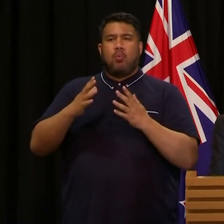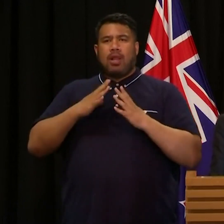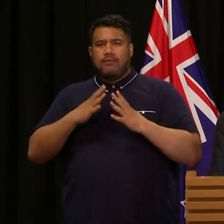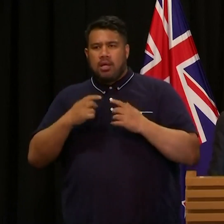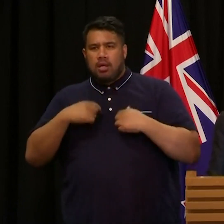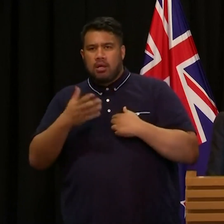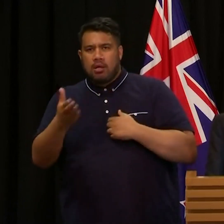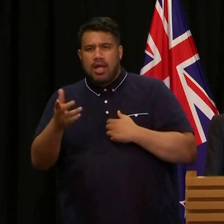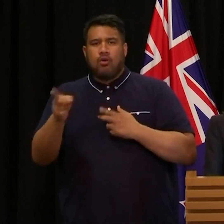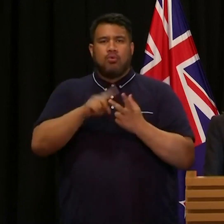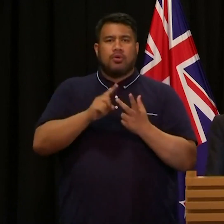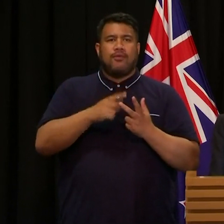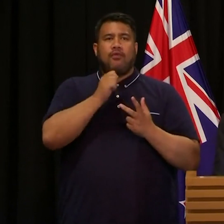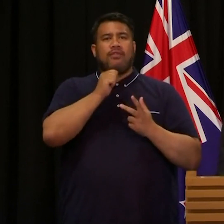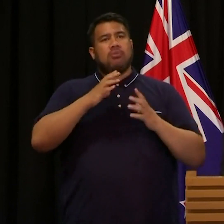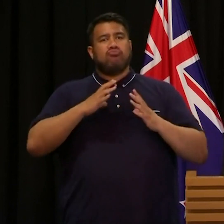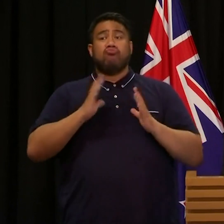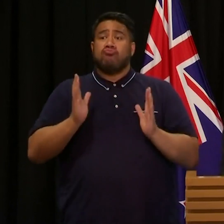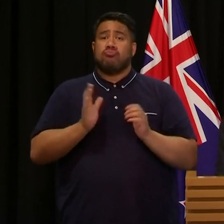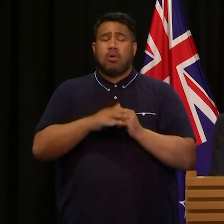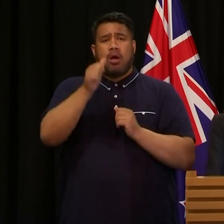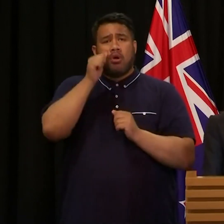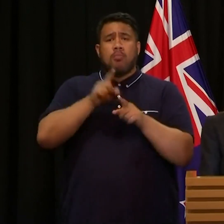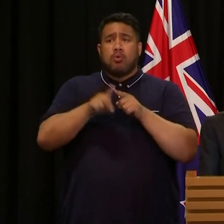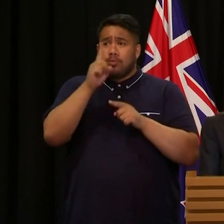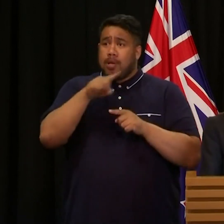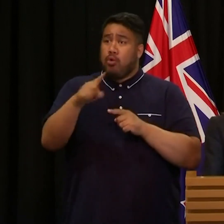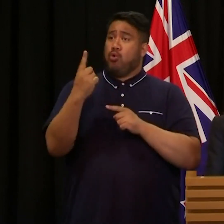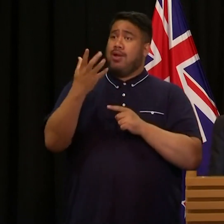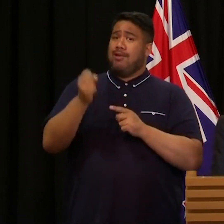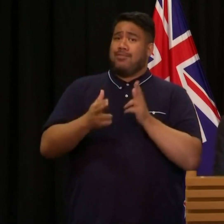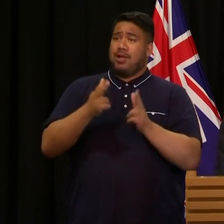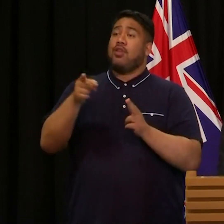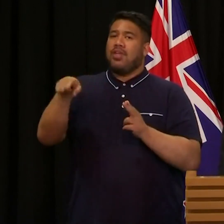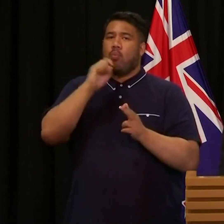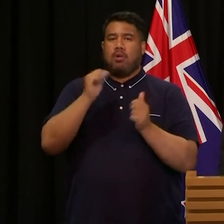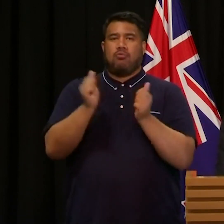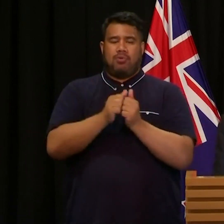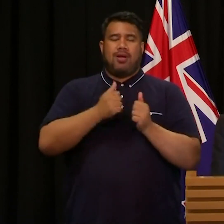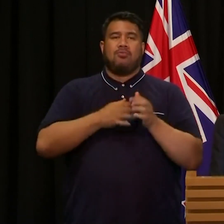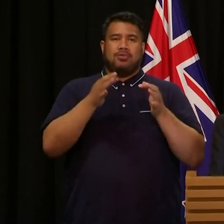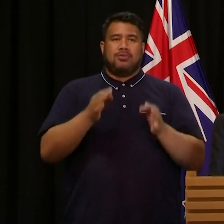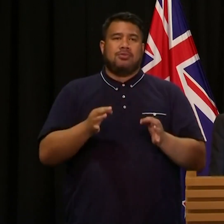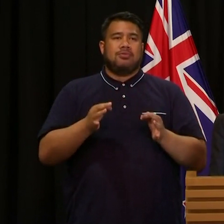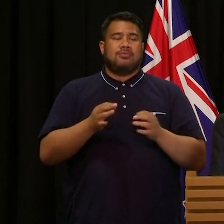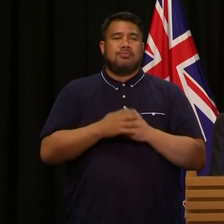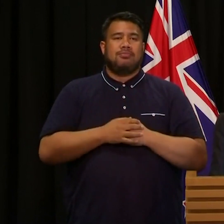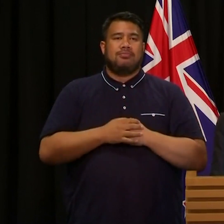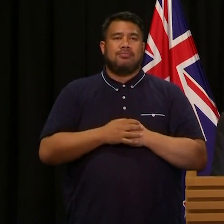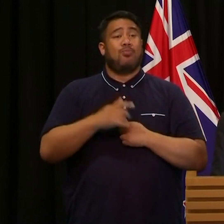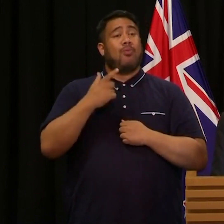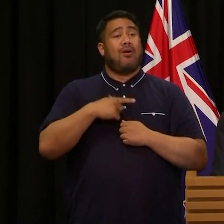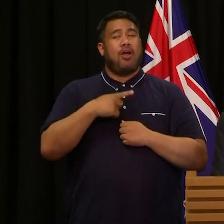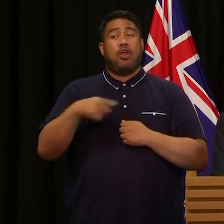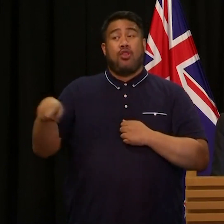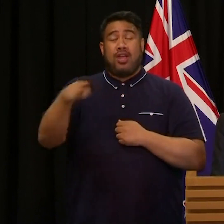I've been steadfast in my belief that the vast majority of these owners will support what we are doing here today, because it's